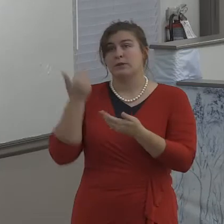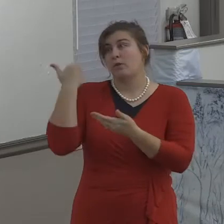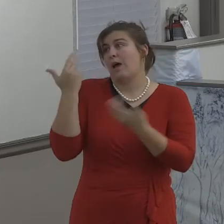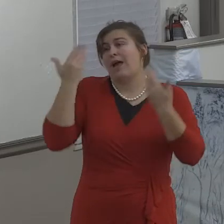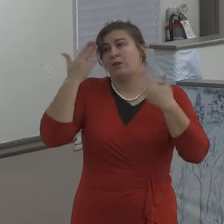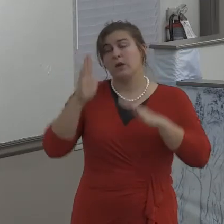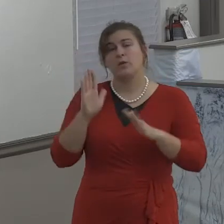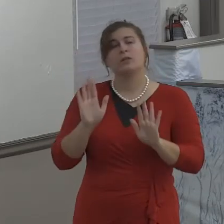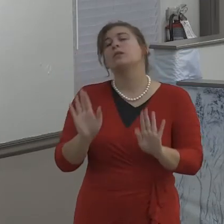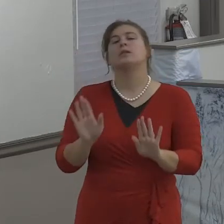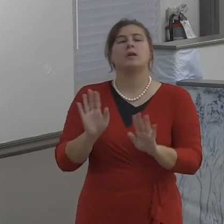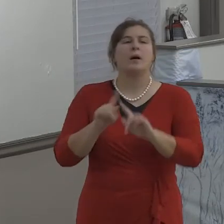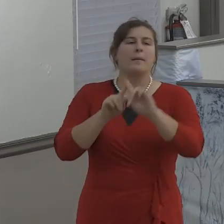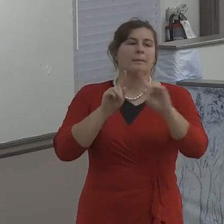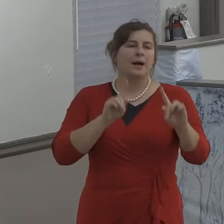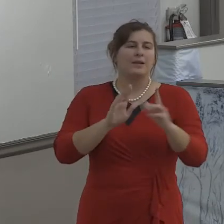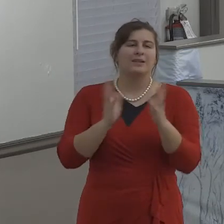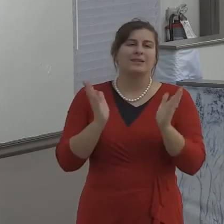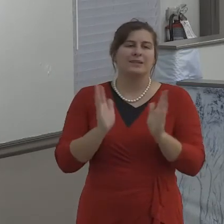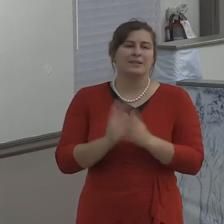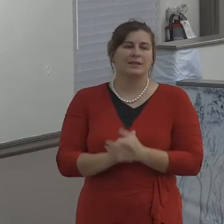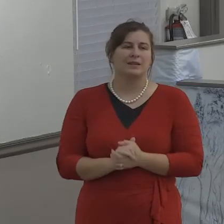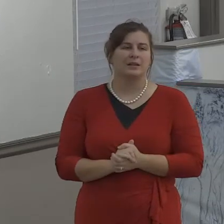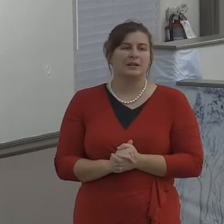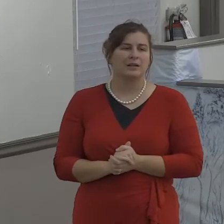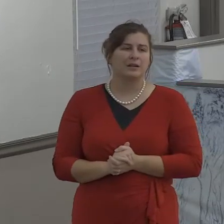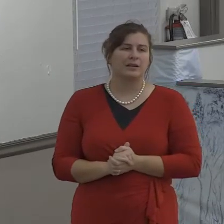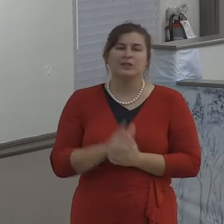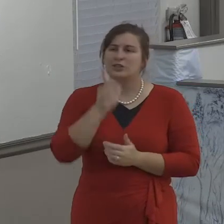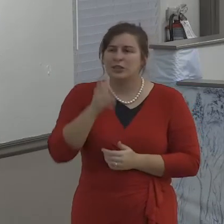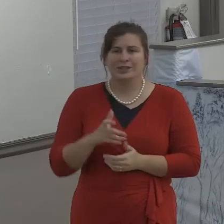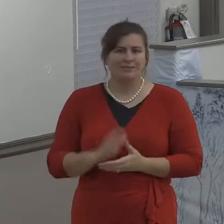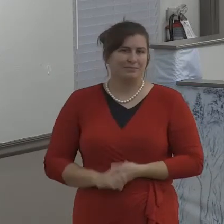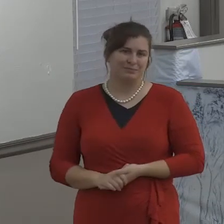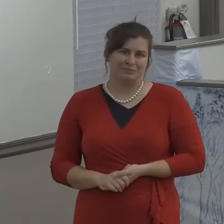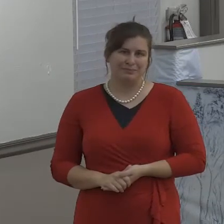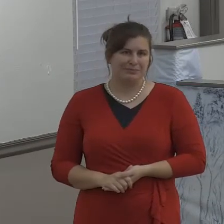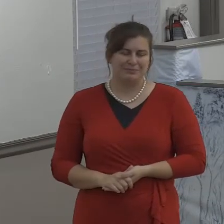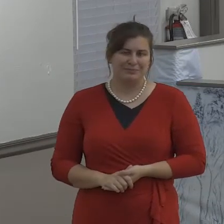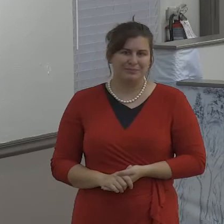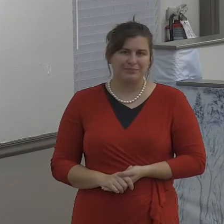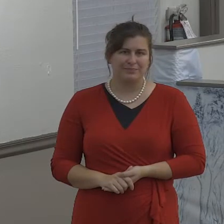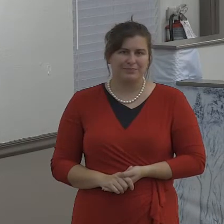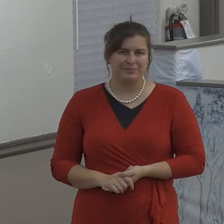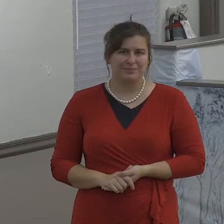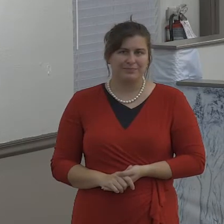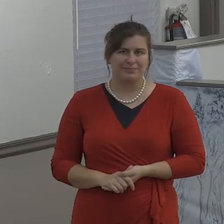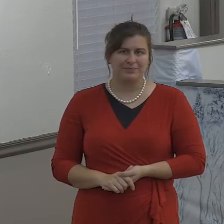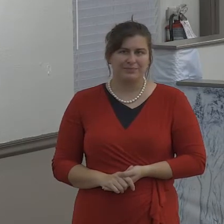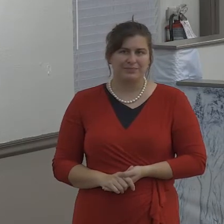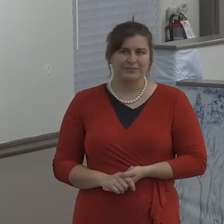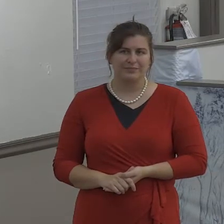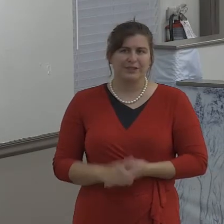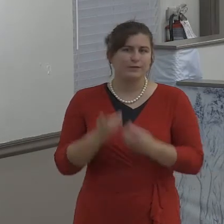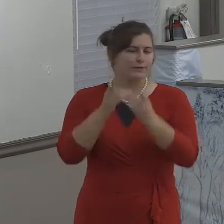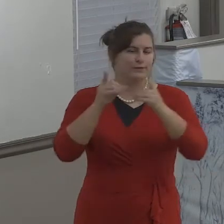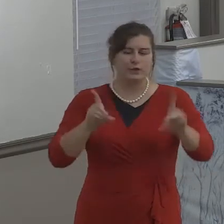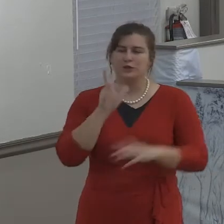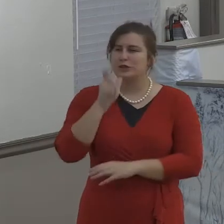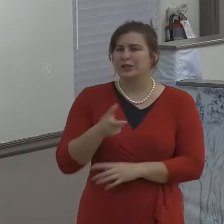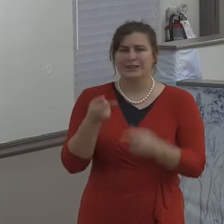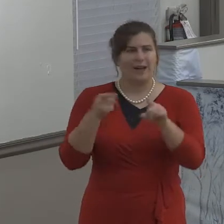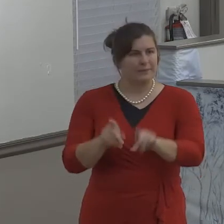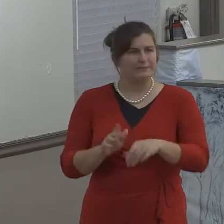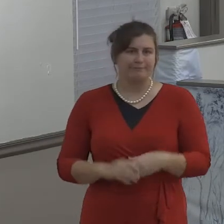relationship that we have. And, and not, not the least of which, it also secures and makes